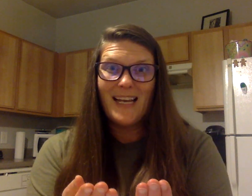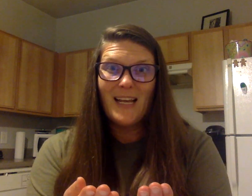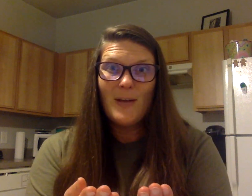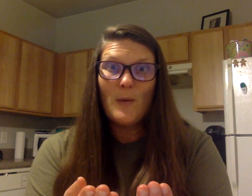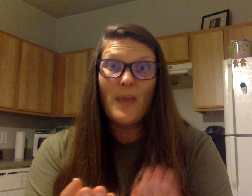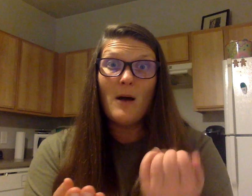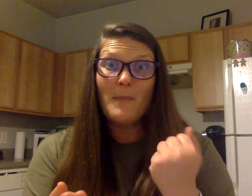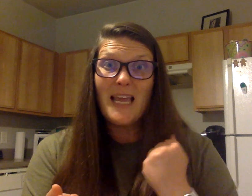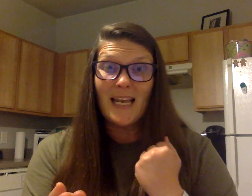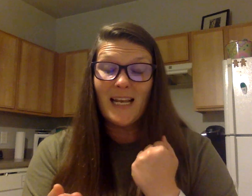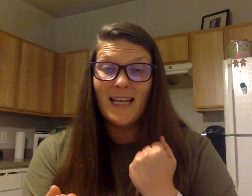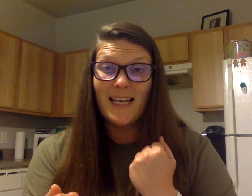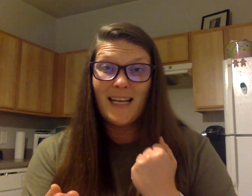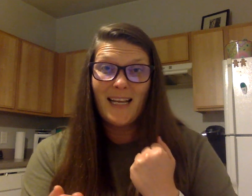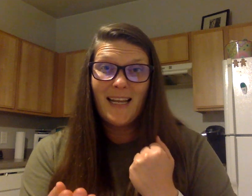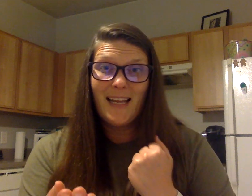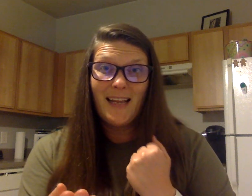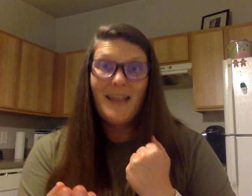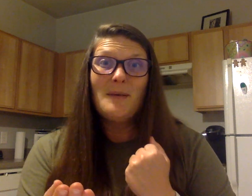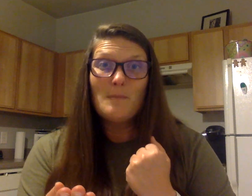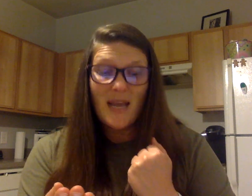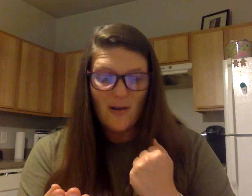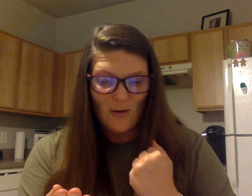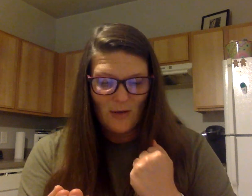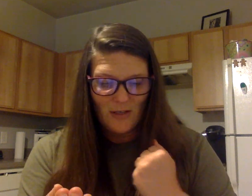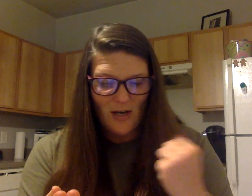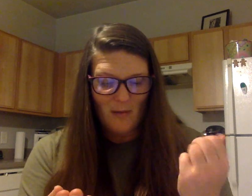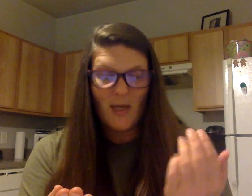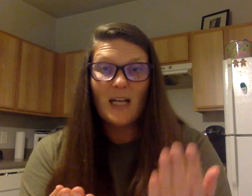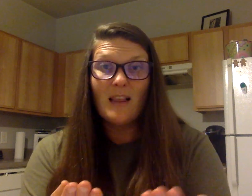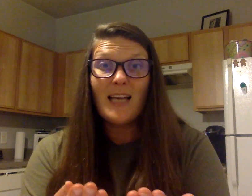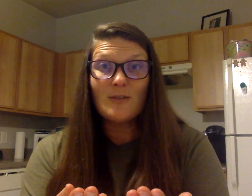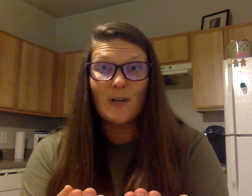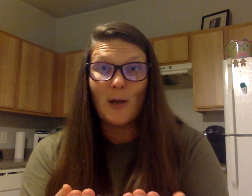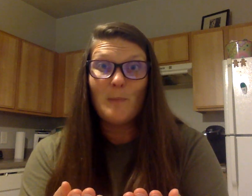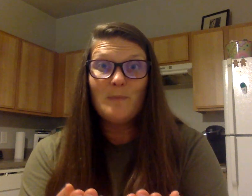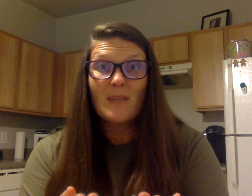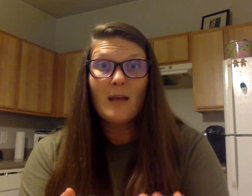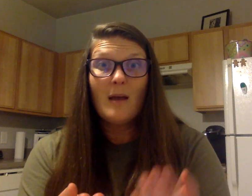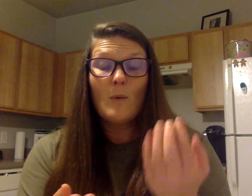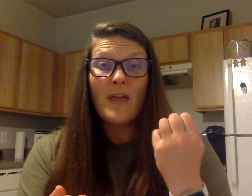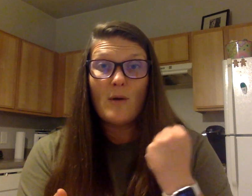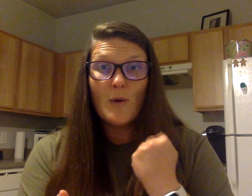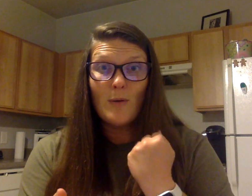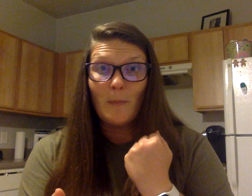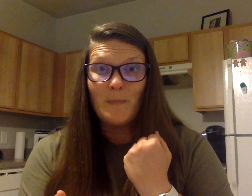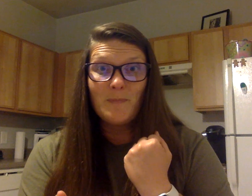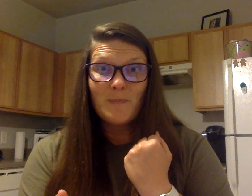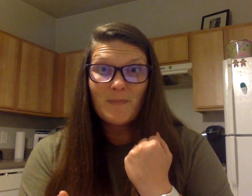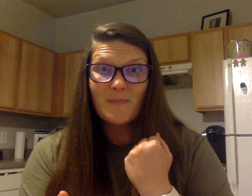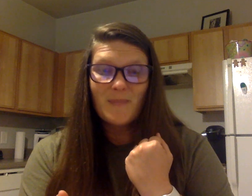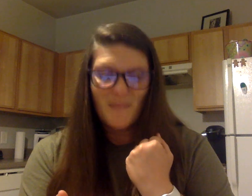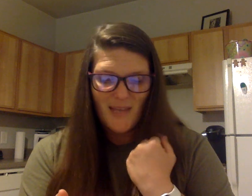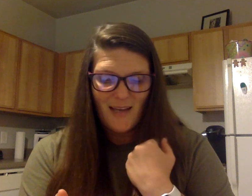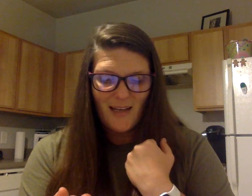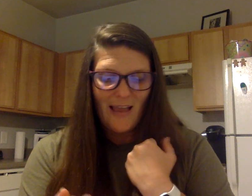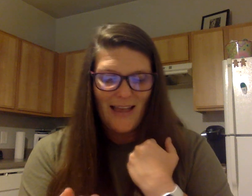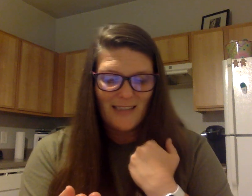without man. Mail. Good job. Classroom without room. Class.